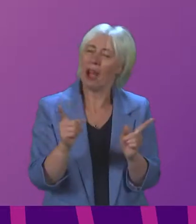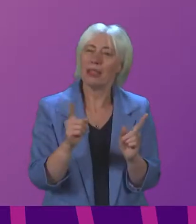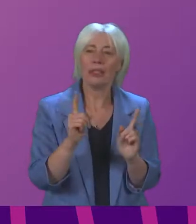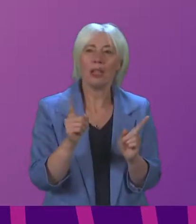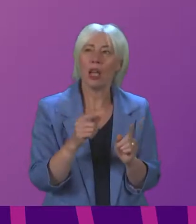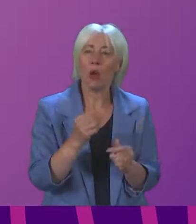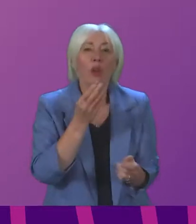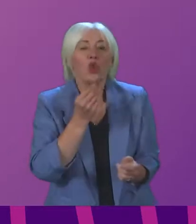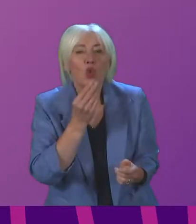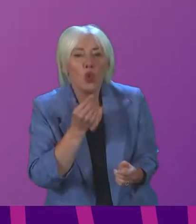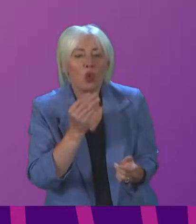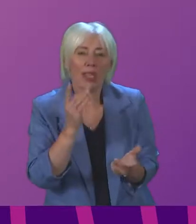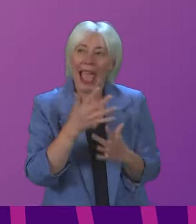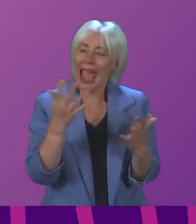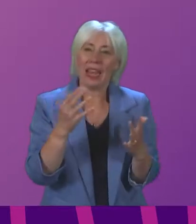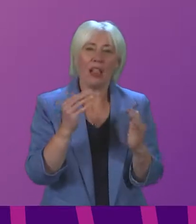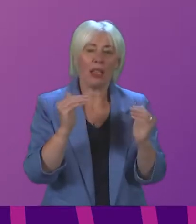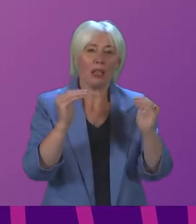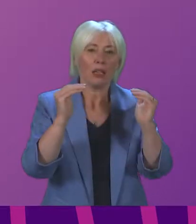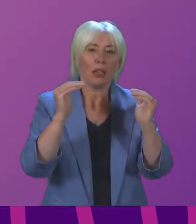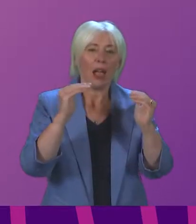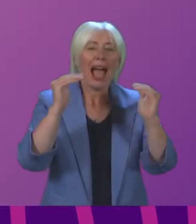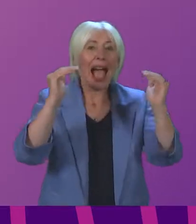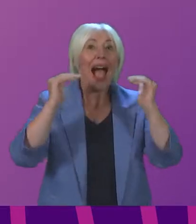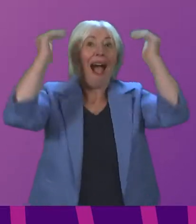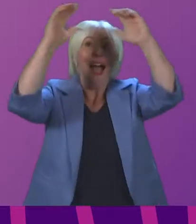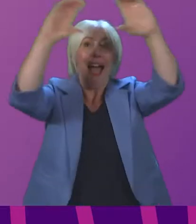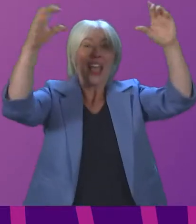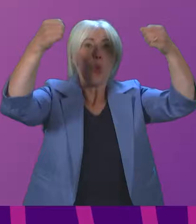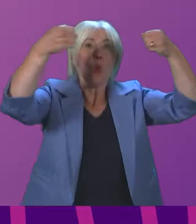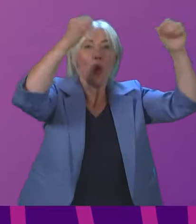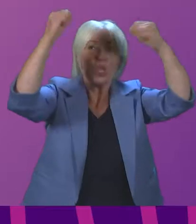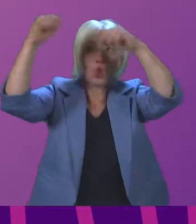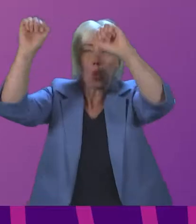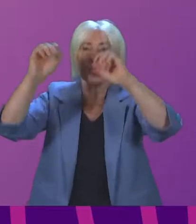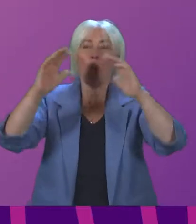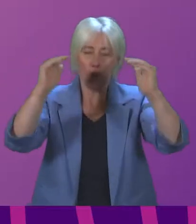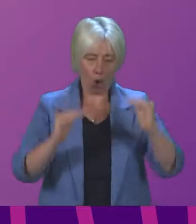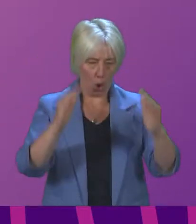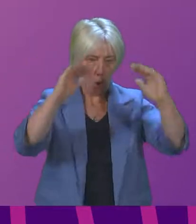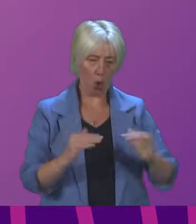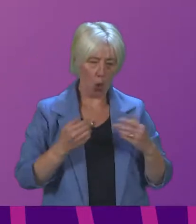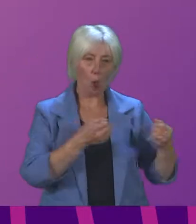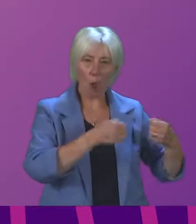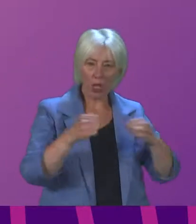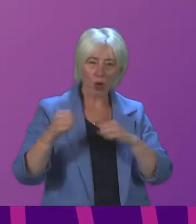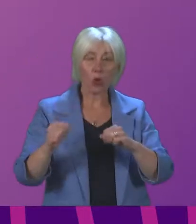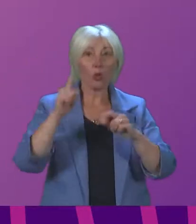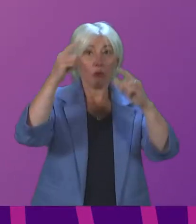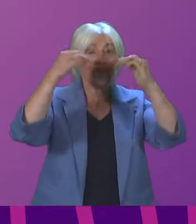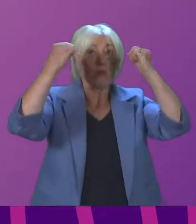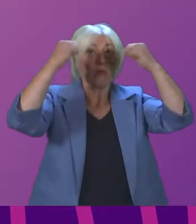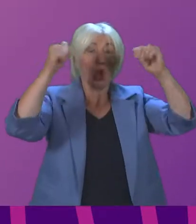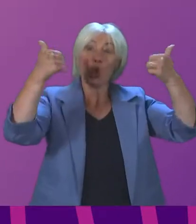wherever possible, of high-level rather than low-level windows. This prevents cold draughts while still providing good ventilation,